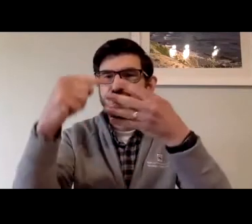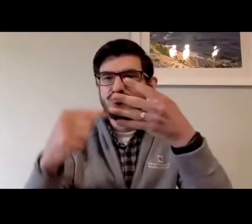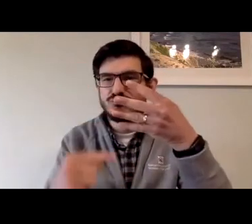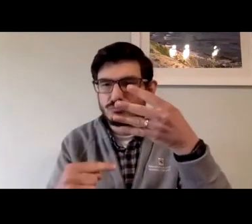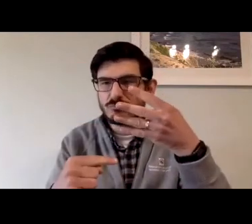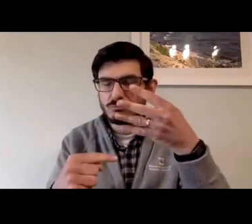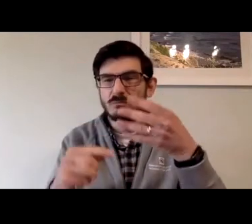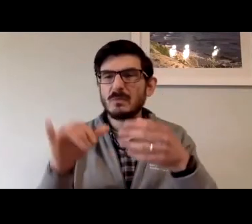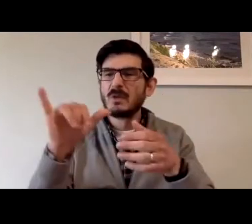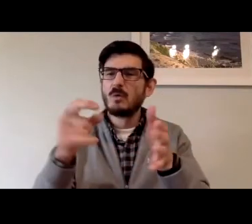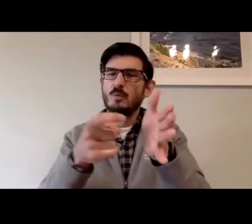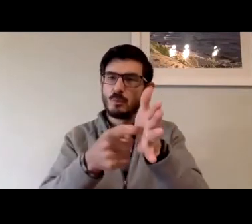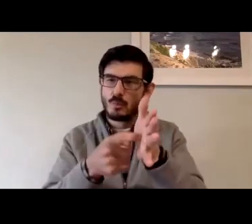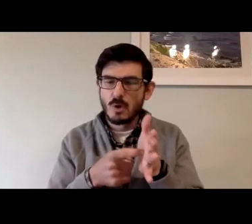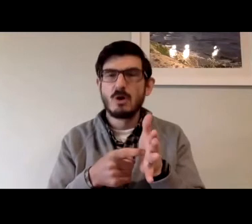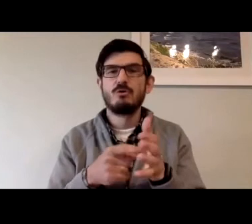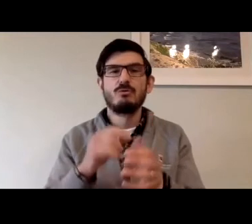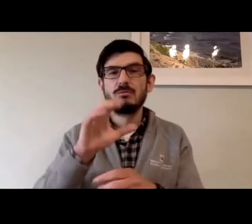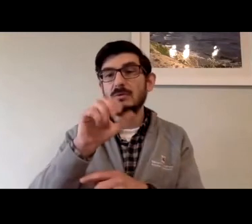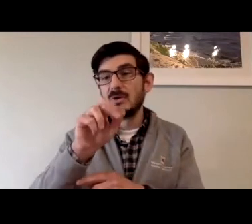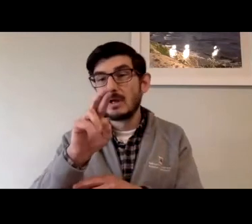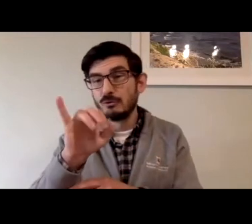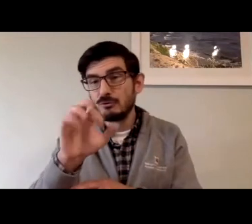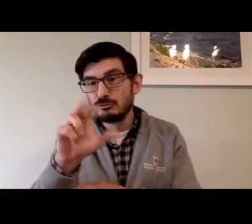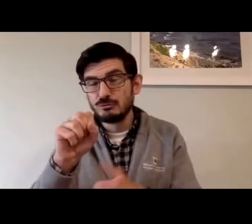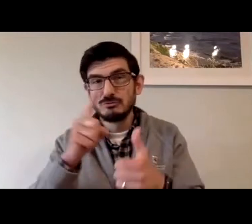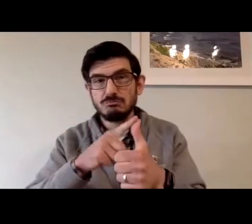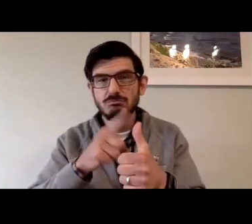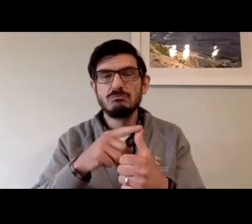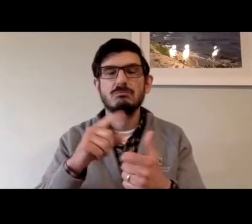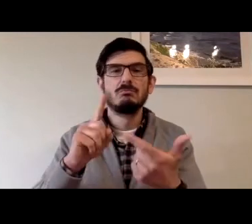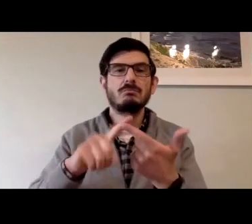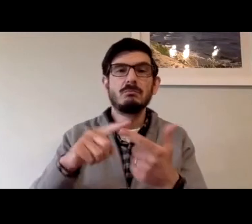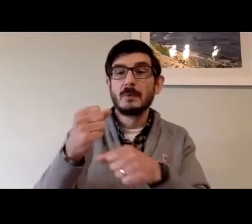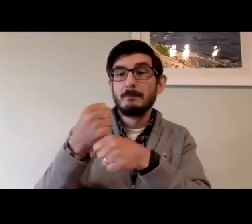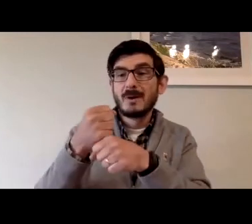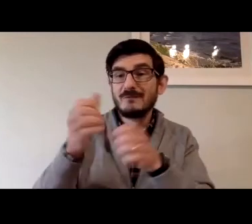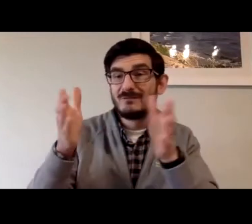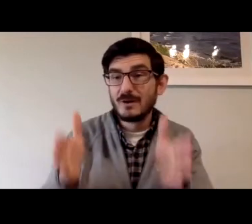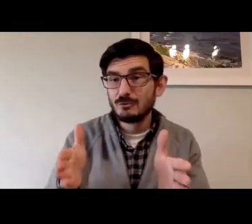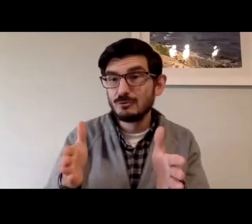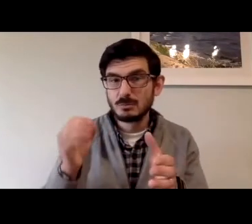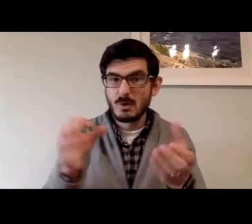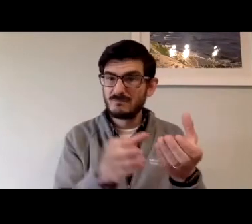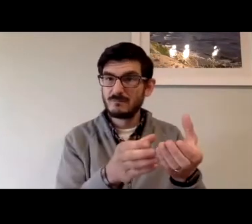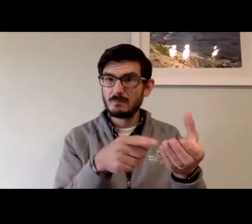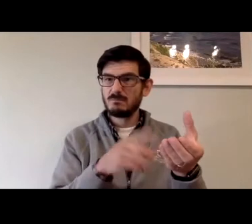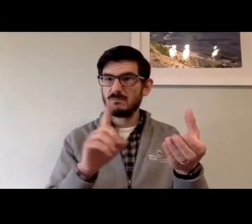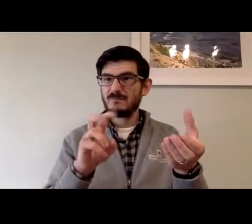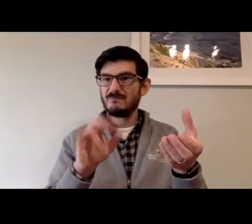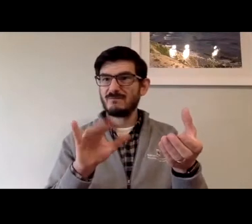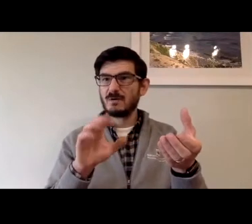with some sub parts rules to it that among the carriers, among the